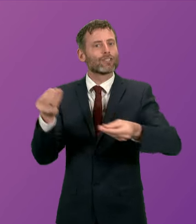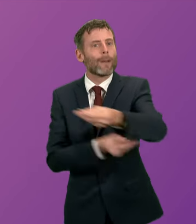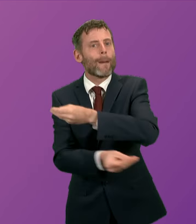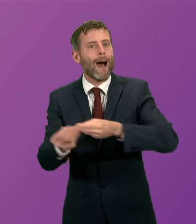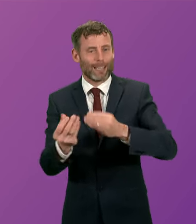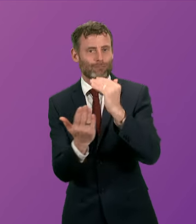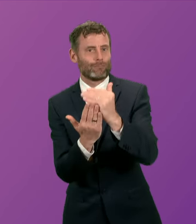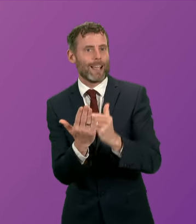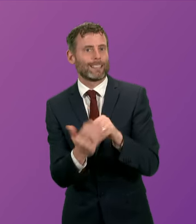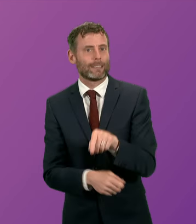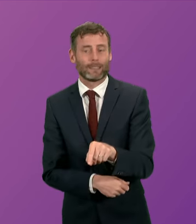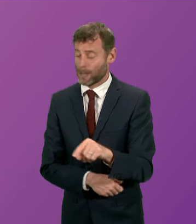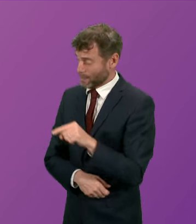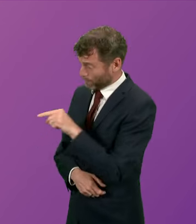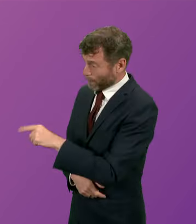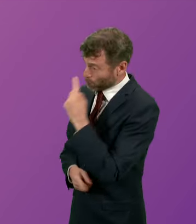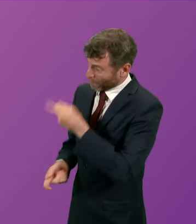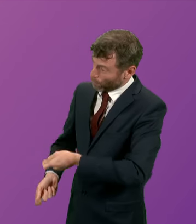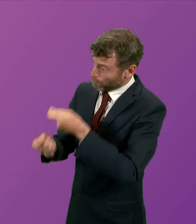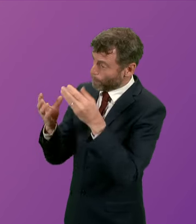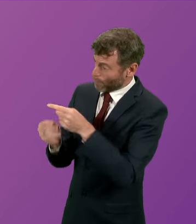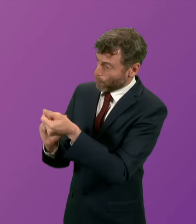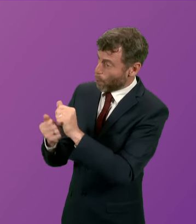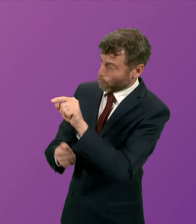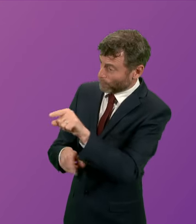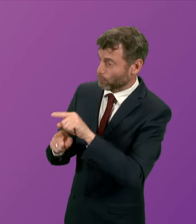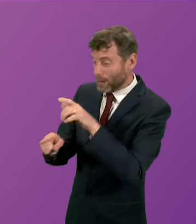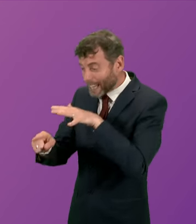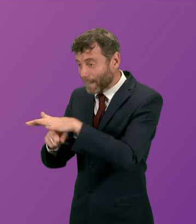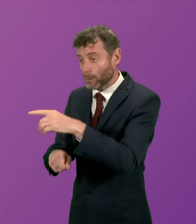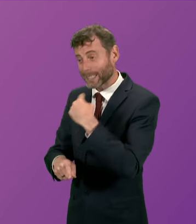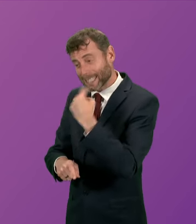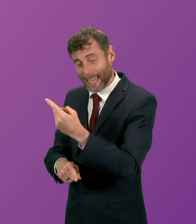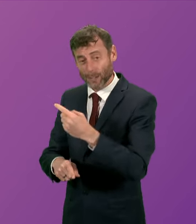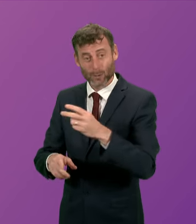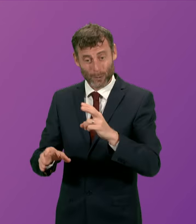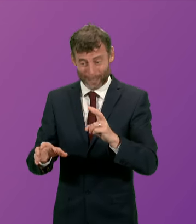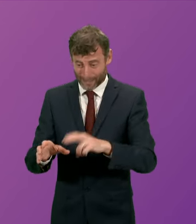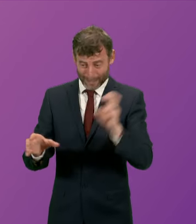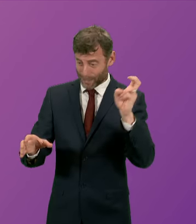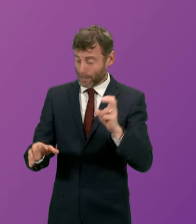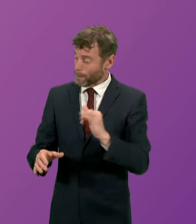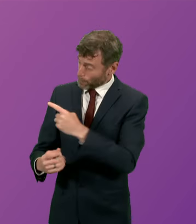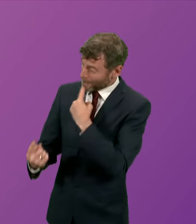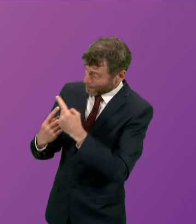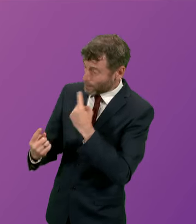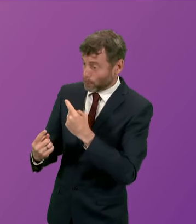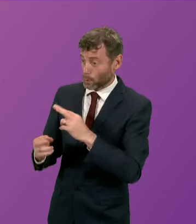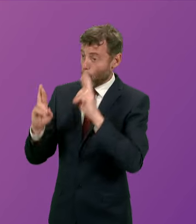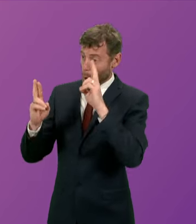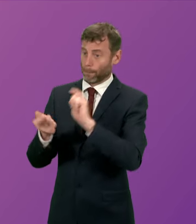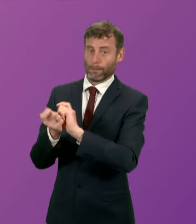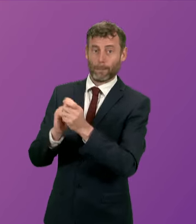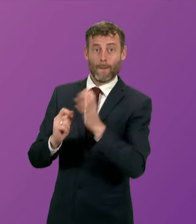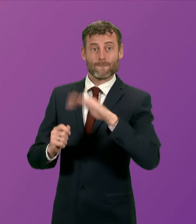Mr Whitfield could take up with his colleagues should they be in the position to influence these issues on the 5th of July and later and Fergus